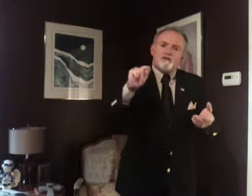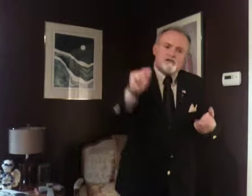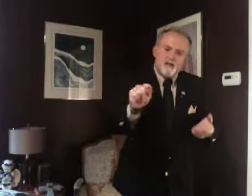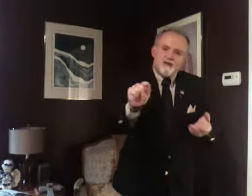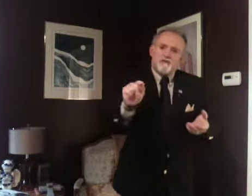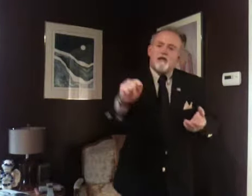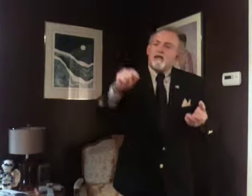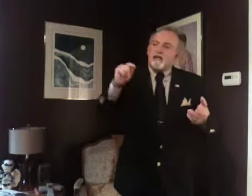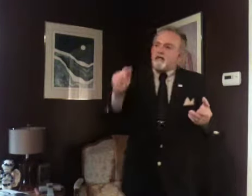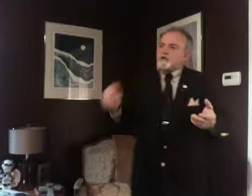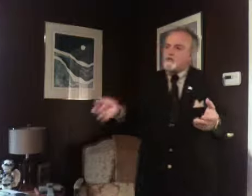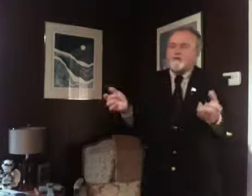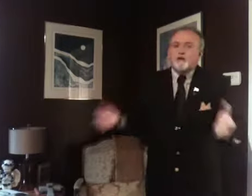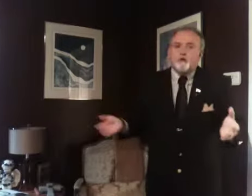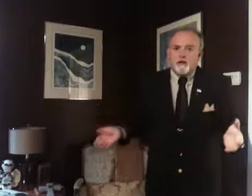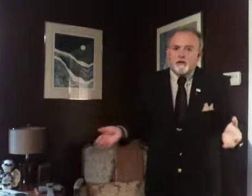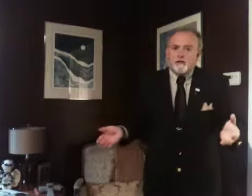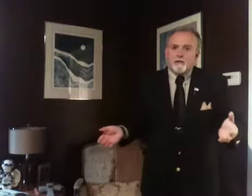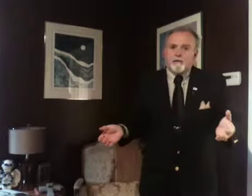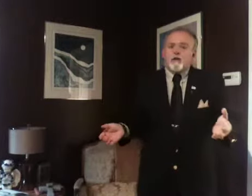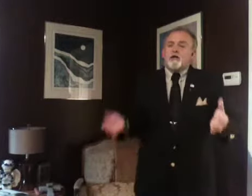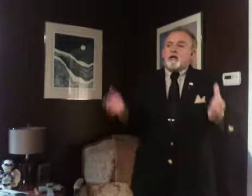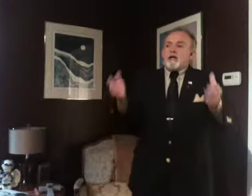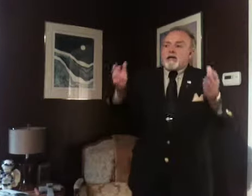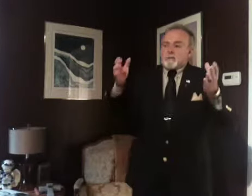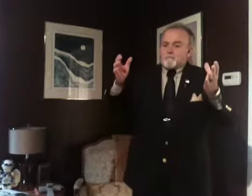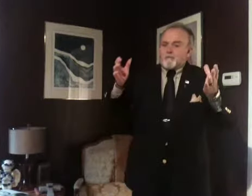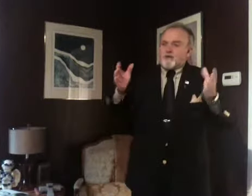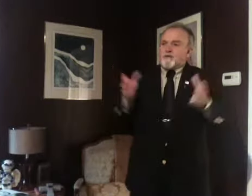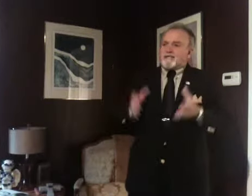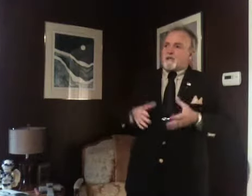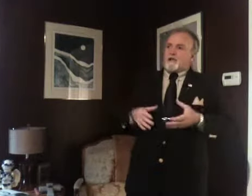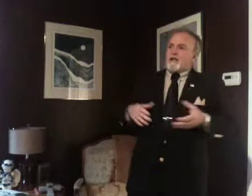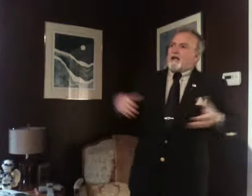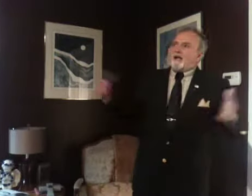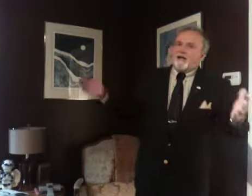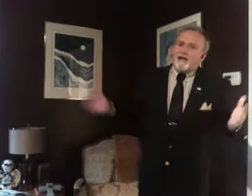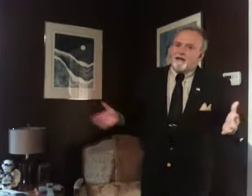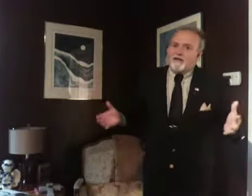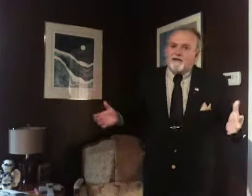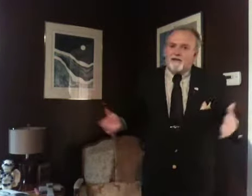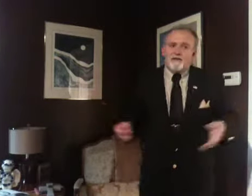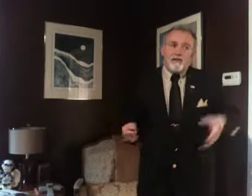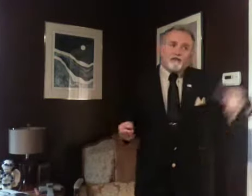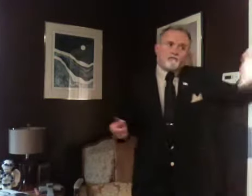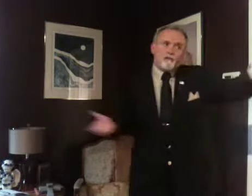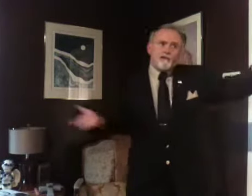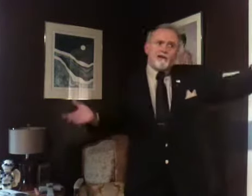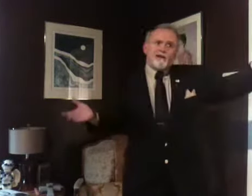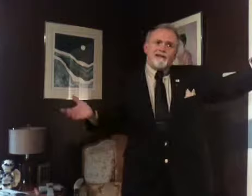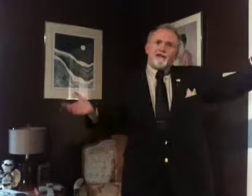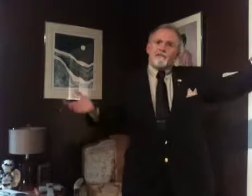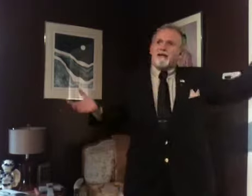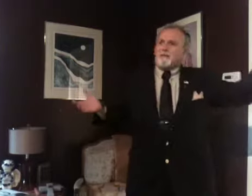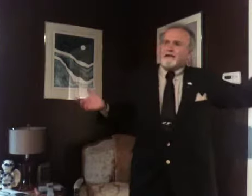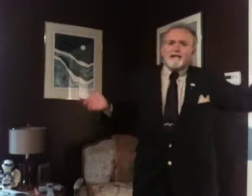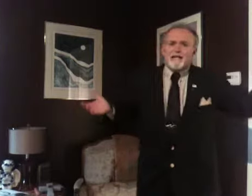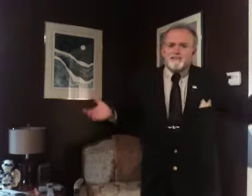yourself that you feel great. You may say, well, I can't do that. I know everybody thinks that's